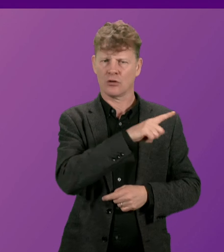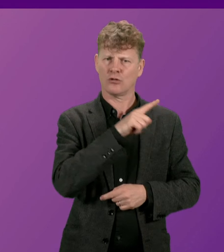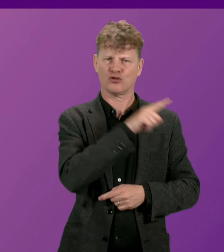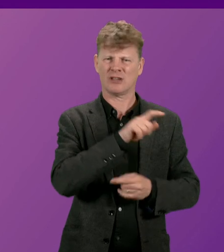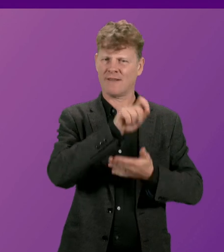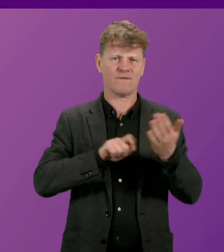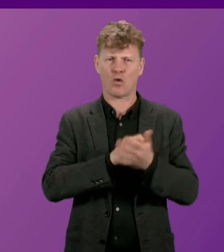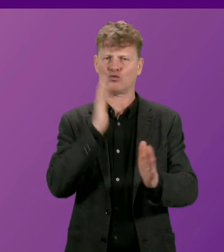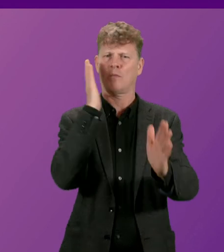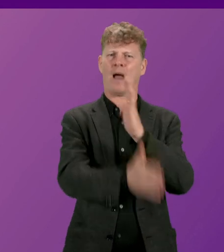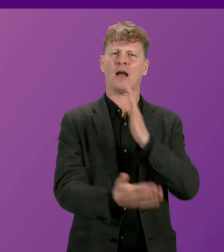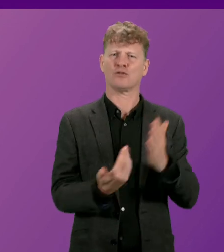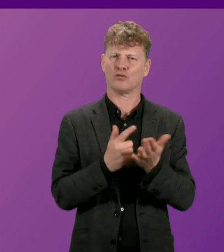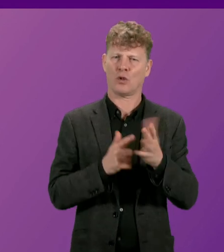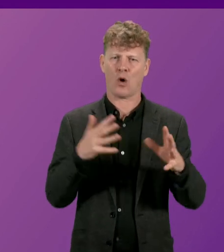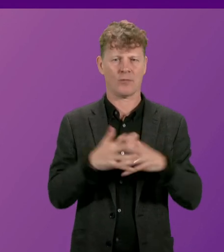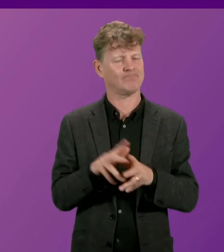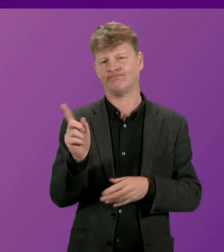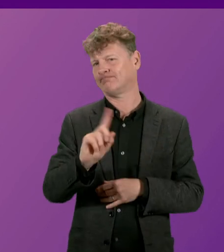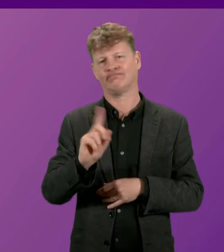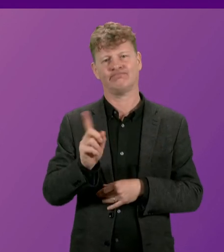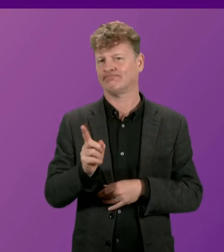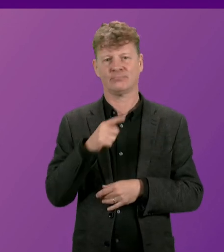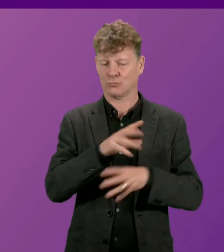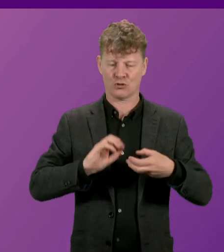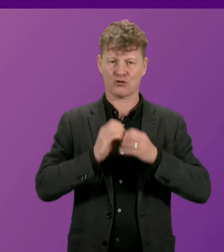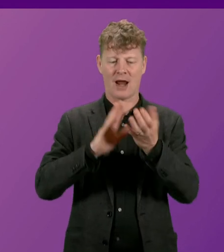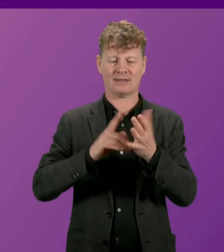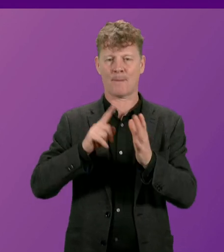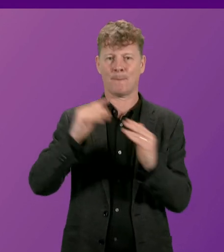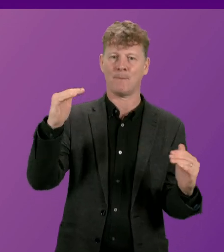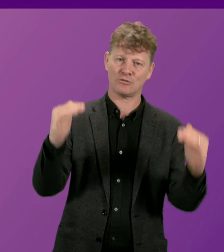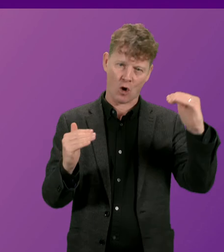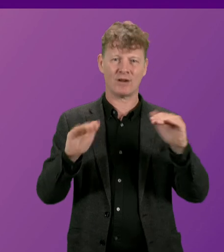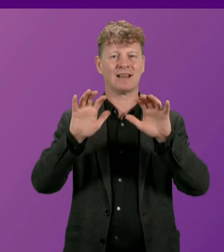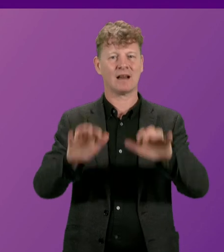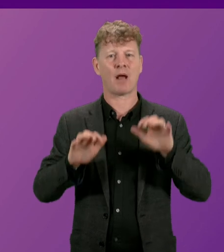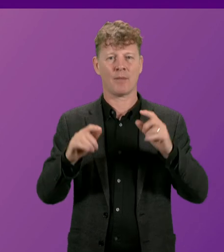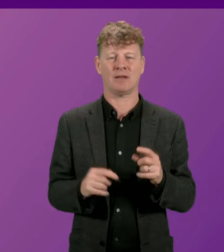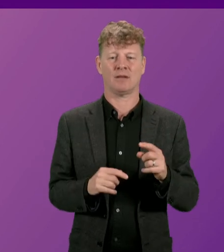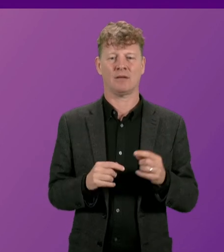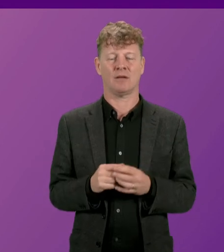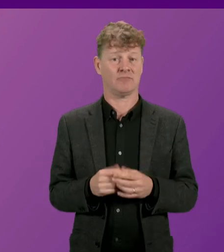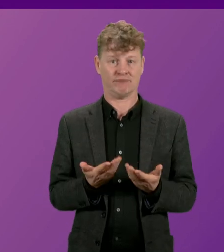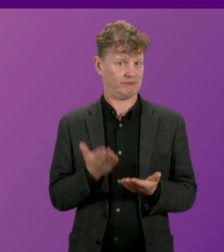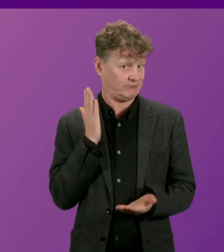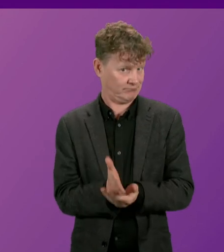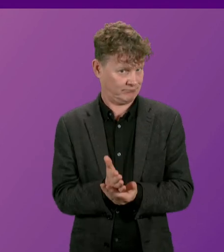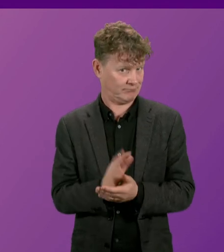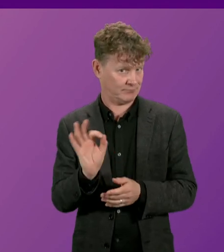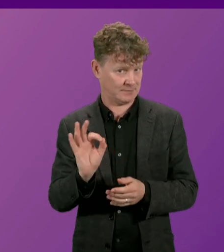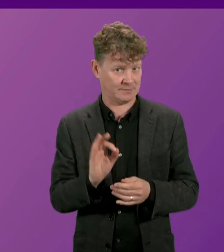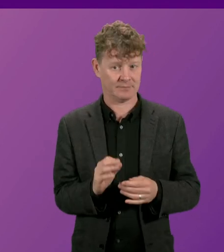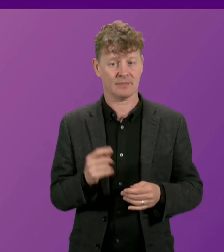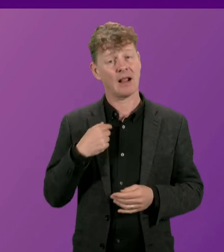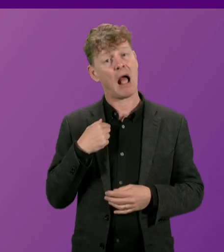vote to pass a new law and in doing so created a majority in parliament where one did not exist. I